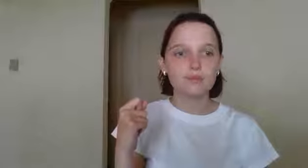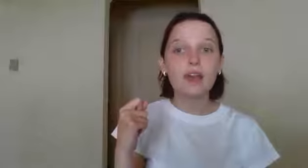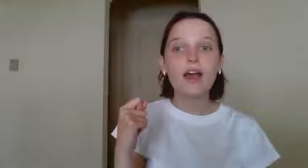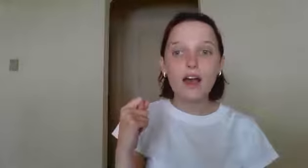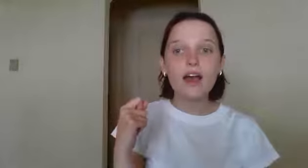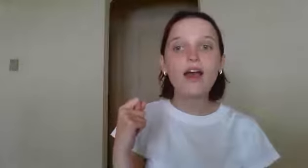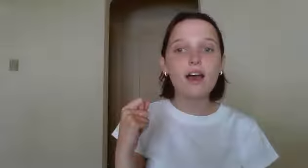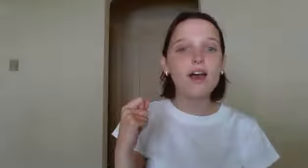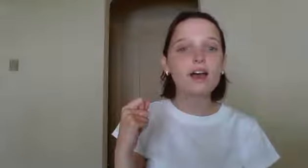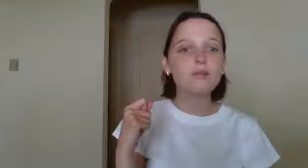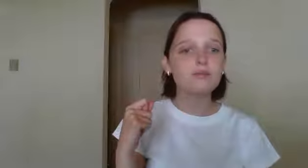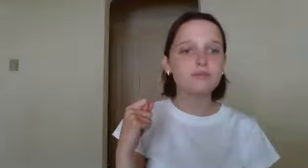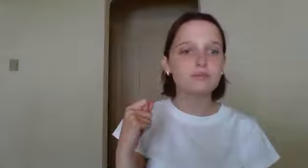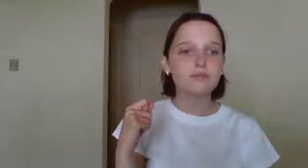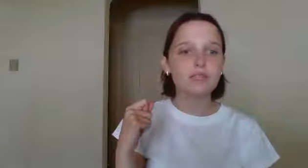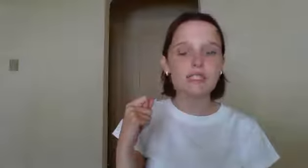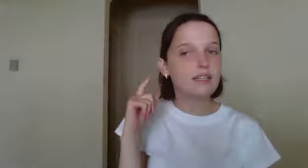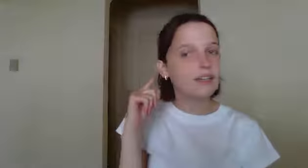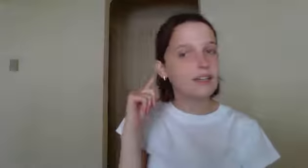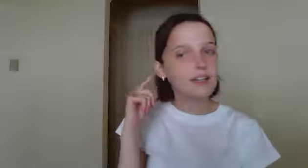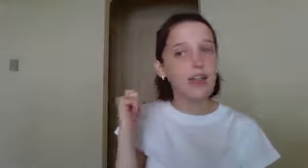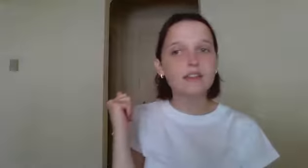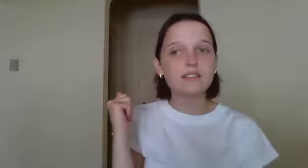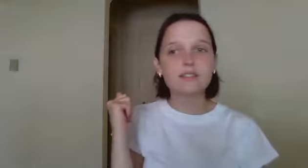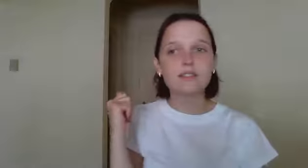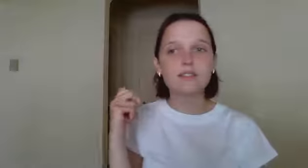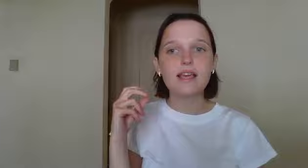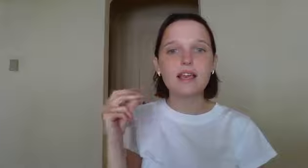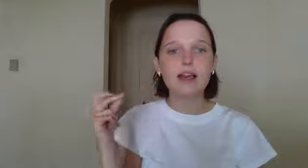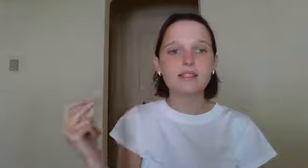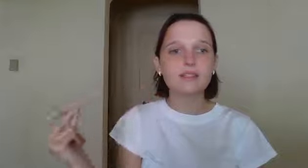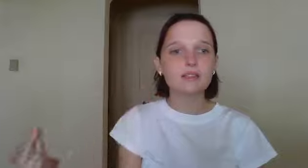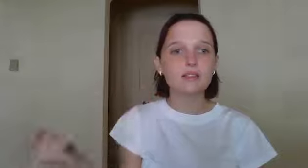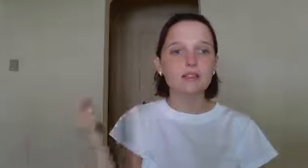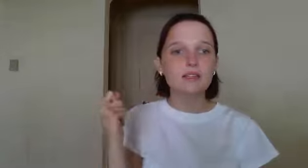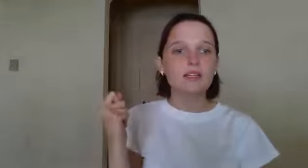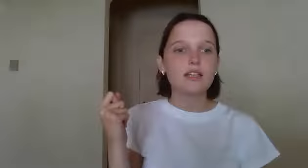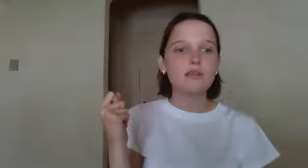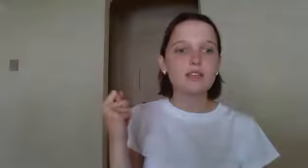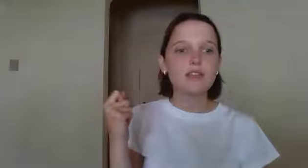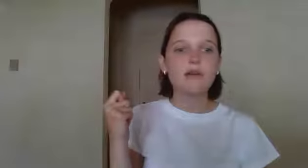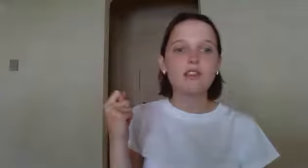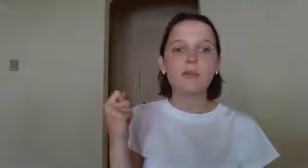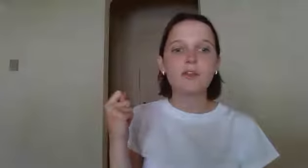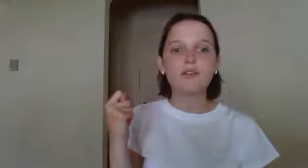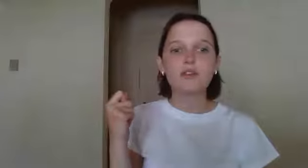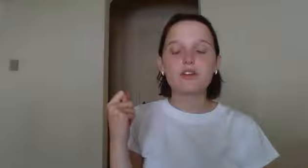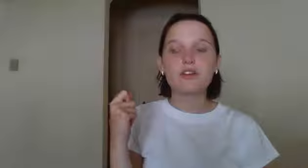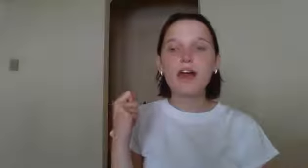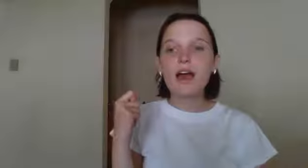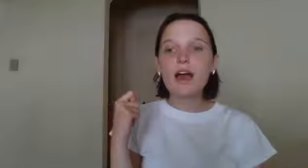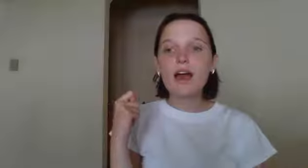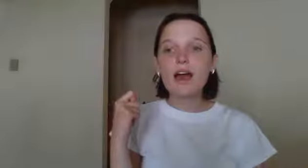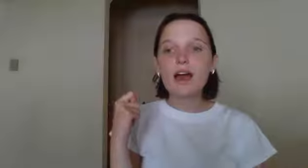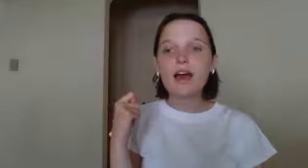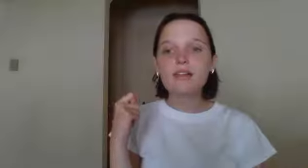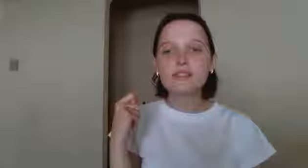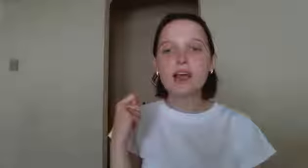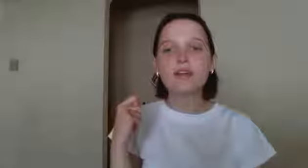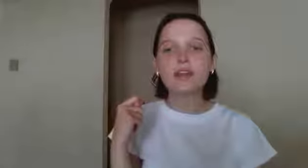Eh. Listen, guess. Say guess. Give me a thumbs up if you hear that eh sound